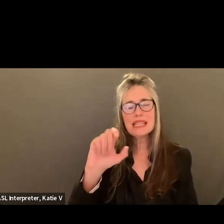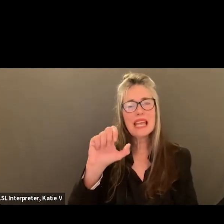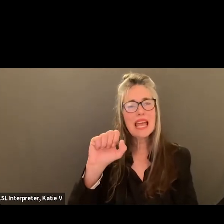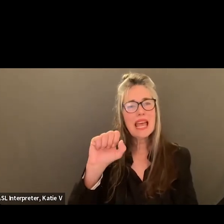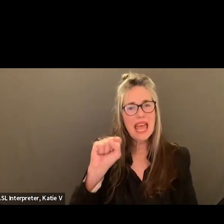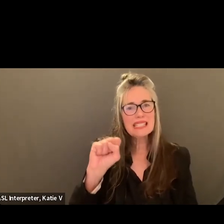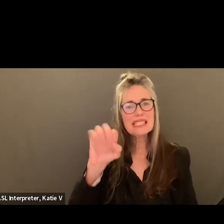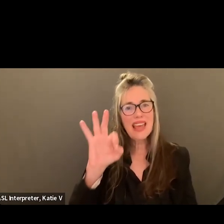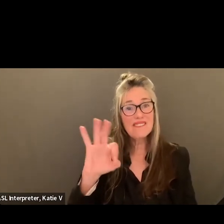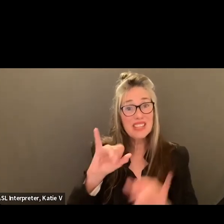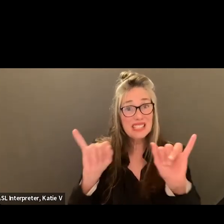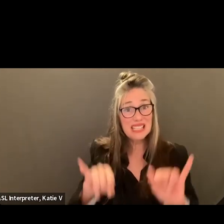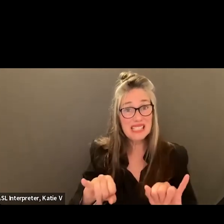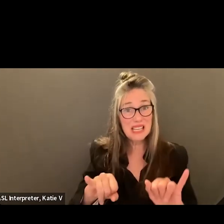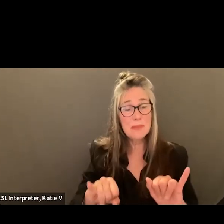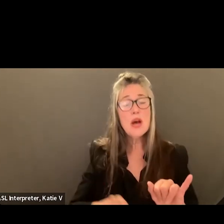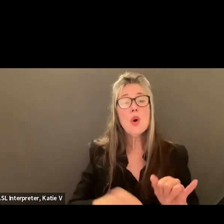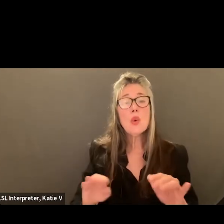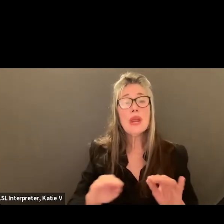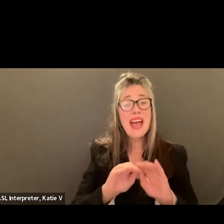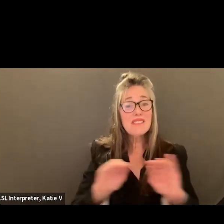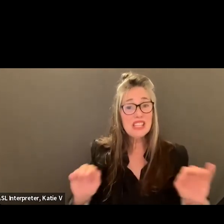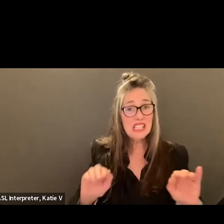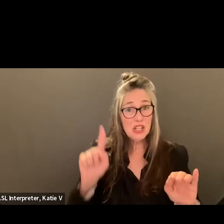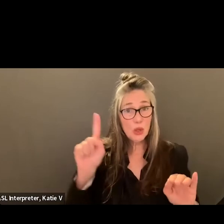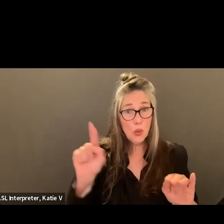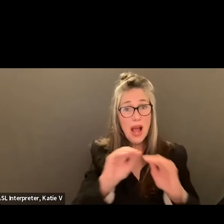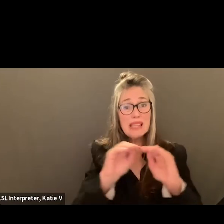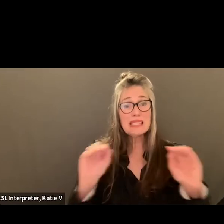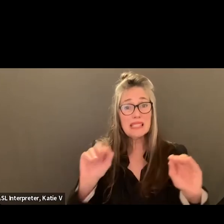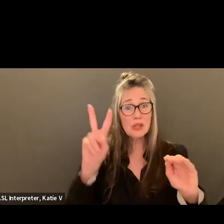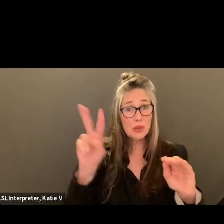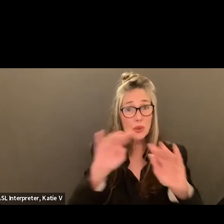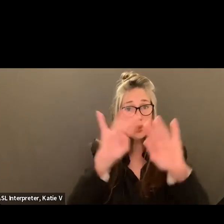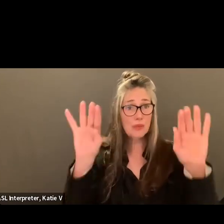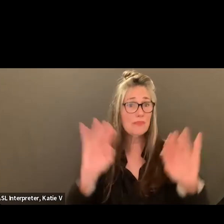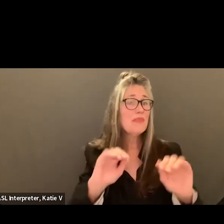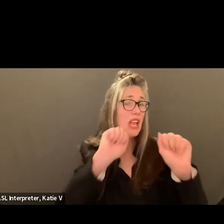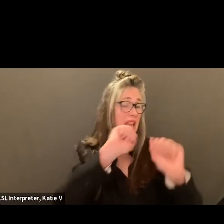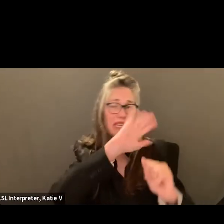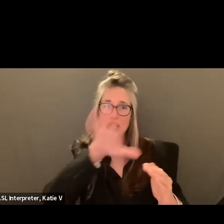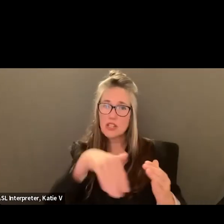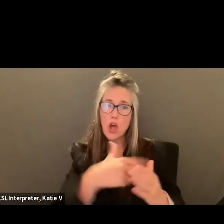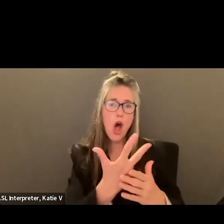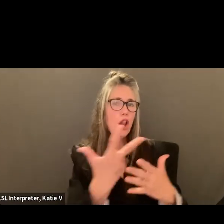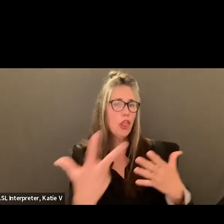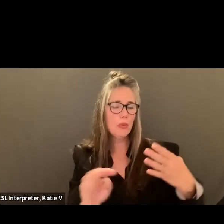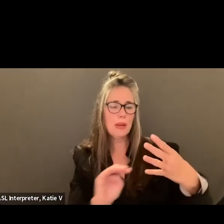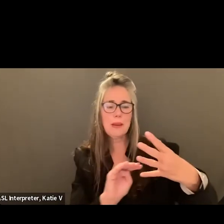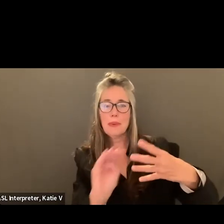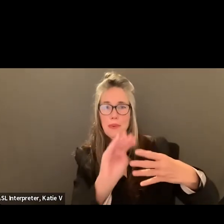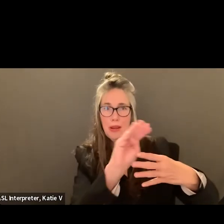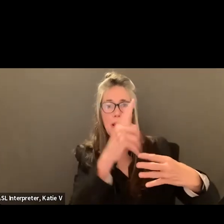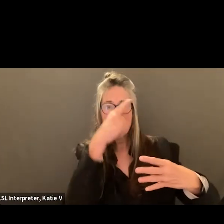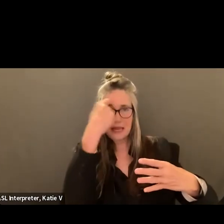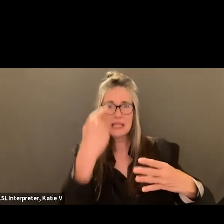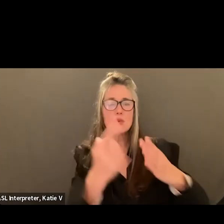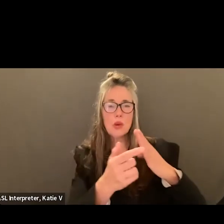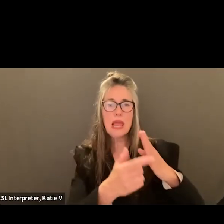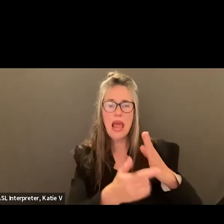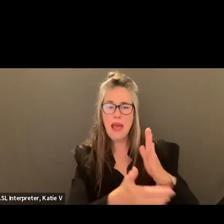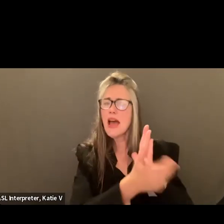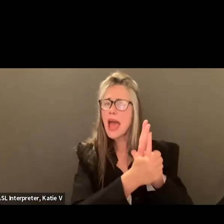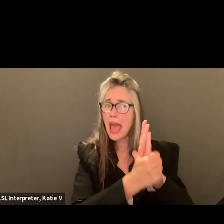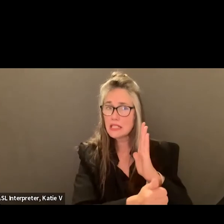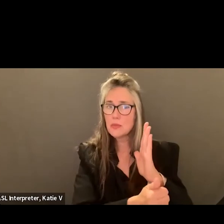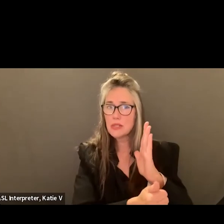the help being in tier one as opposed to tier two and three. So it actually does all three tiers because we have the content expertise to build capacity